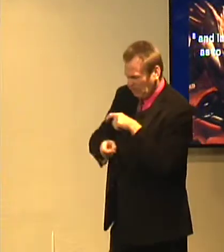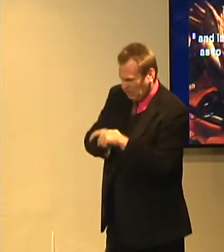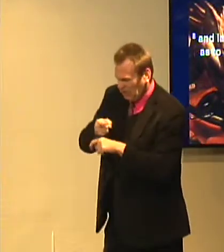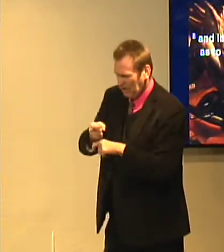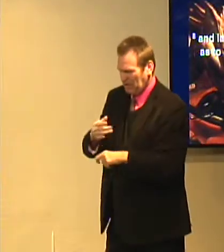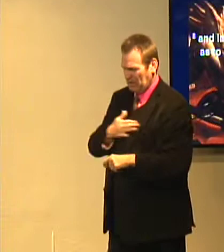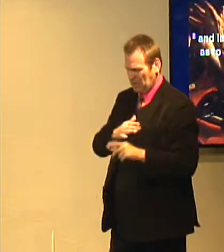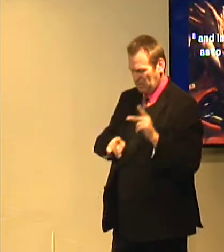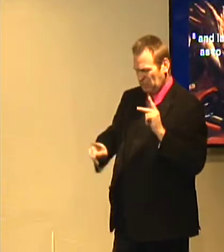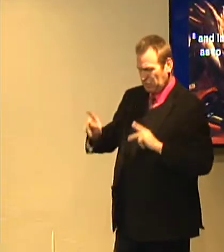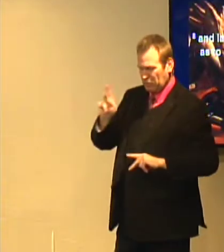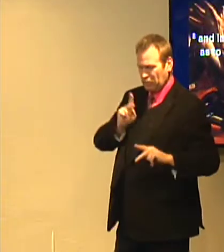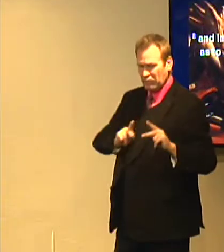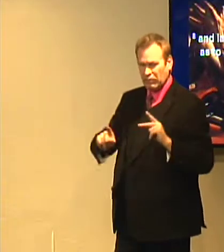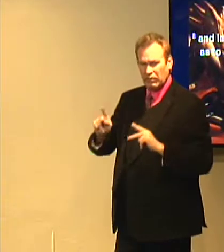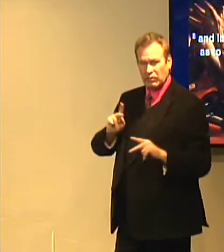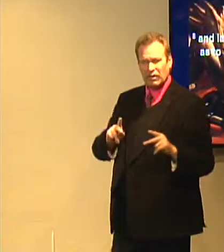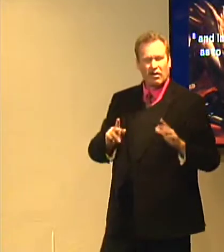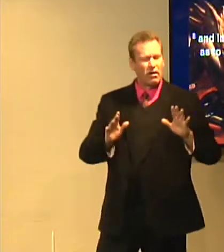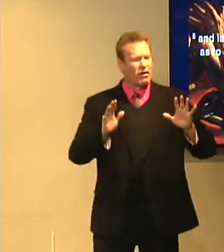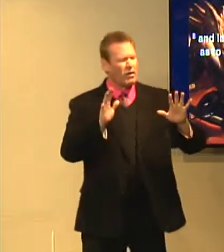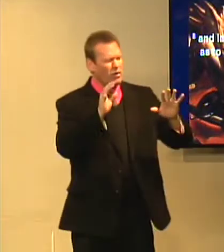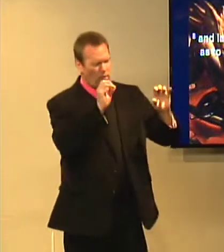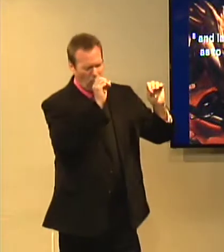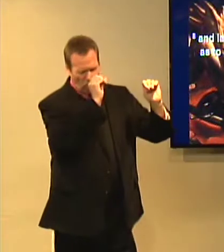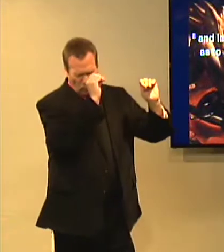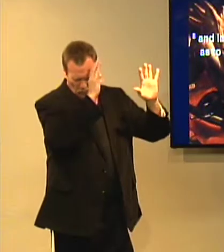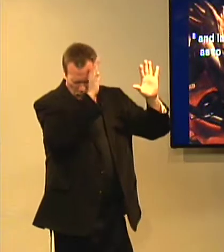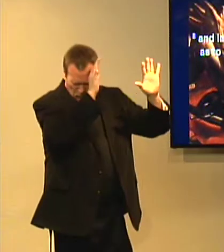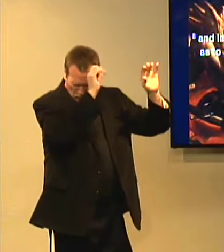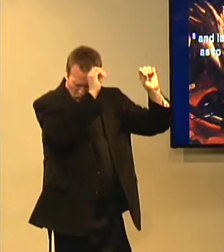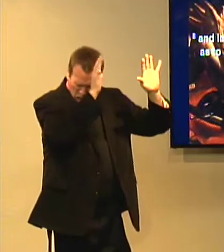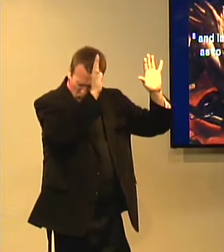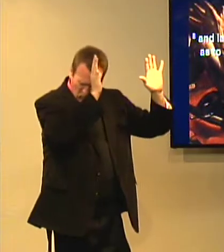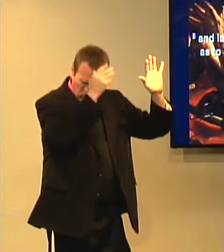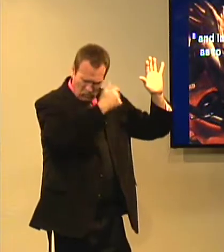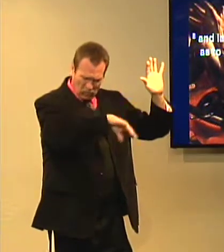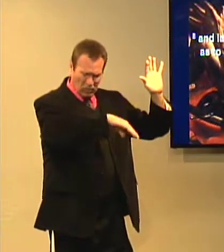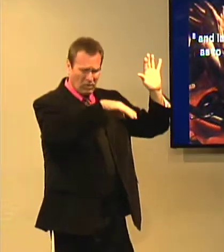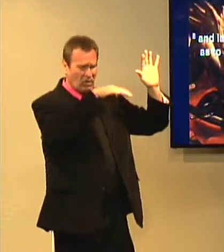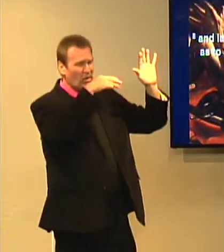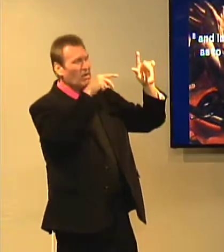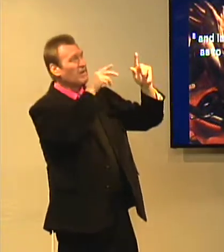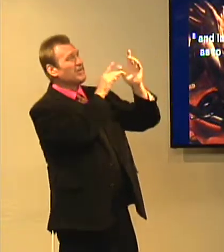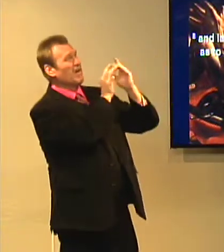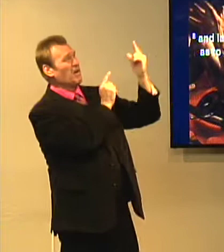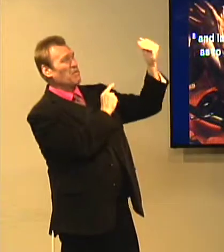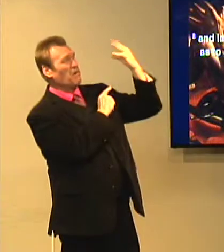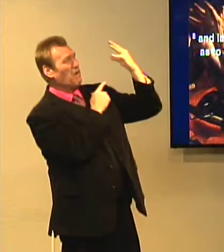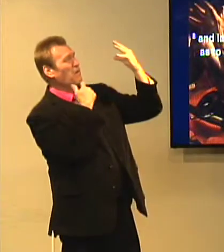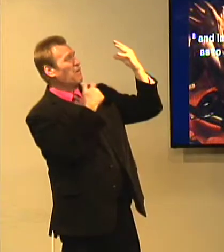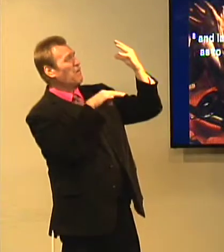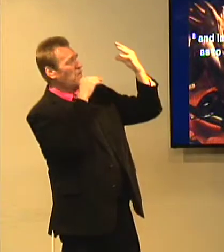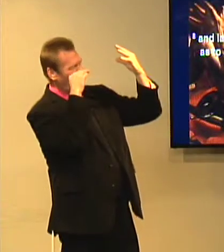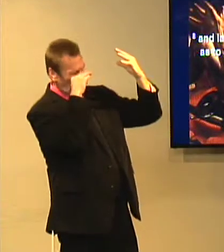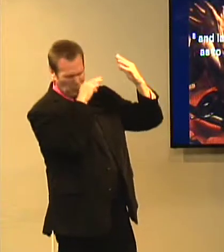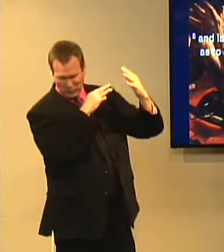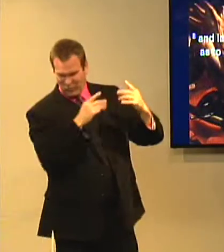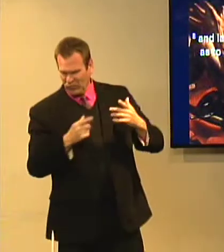fell from his horse, and Christ kept him, why are you persecuted? And he was